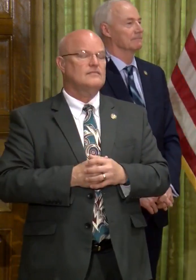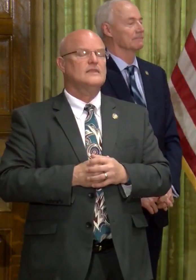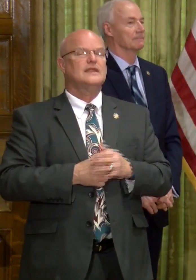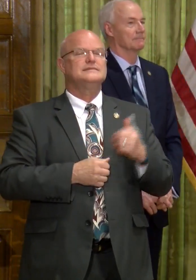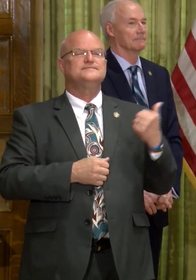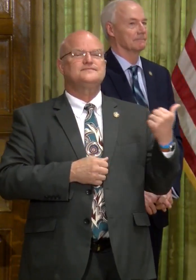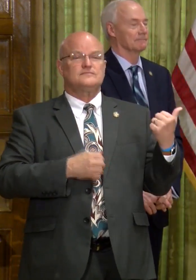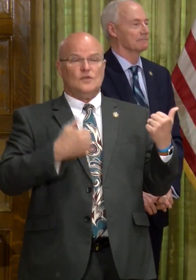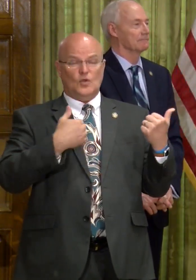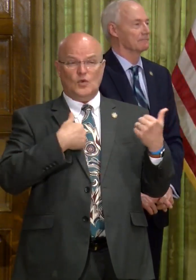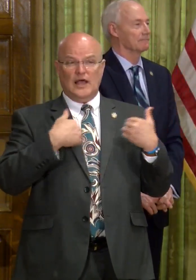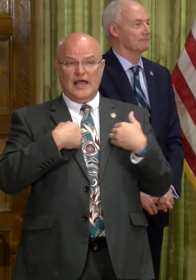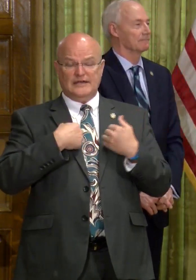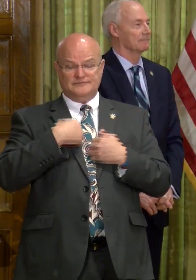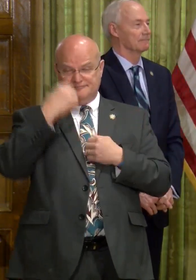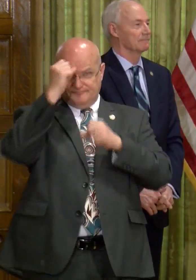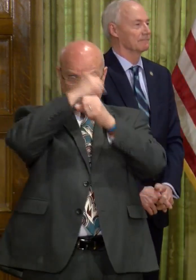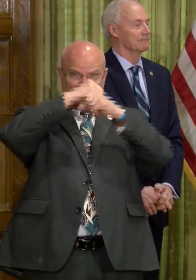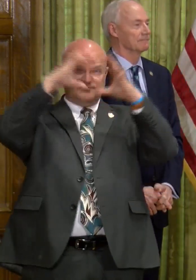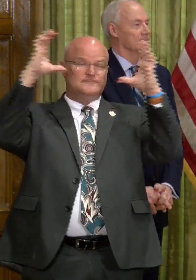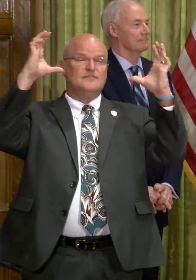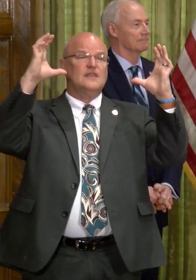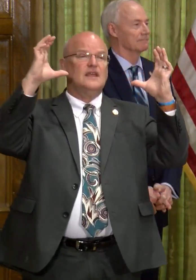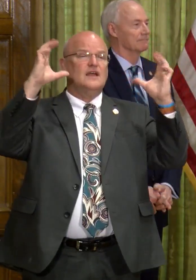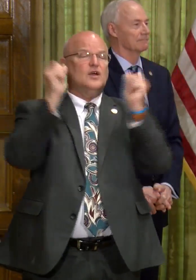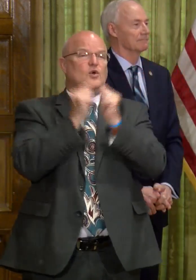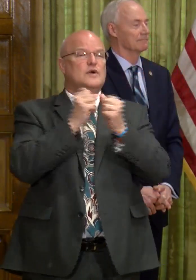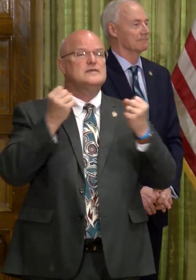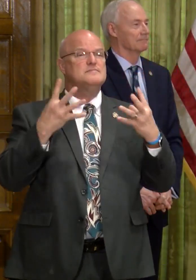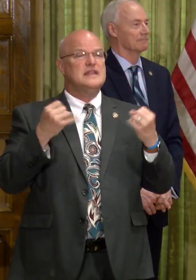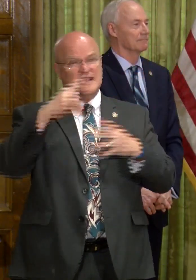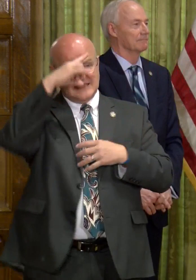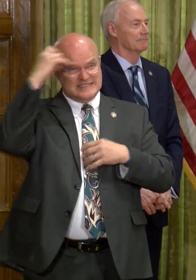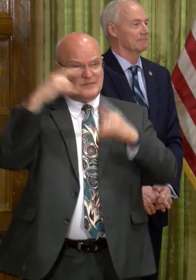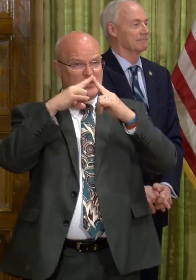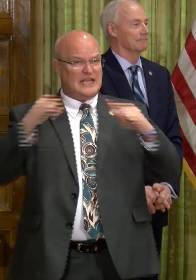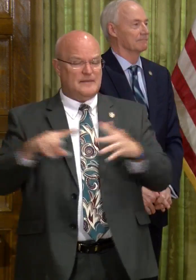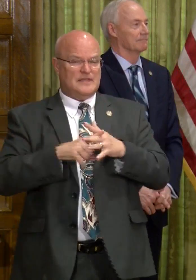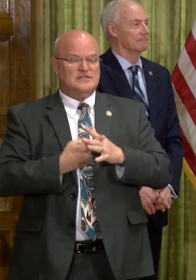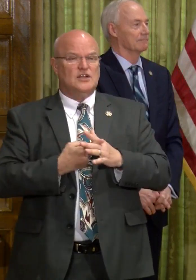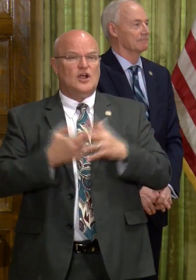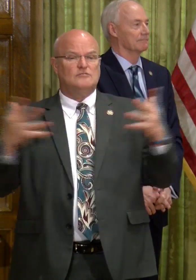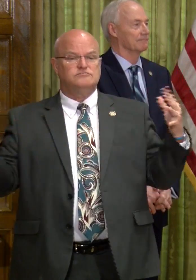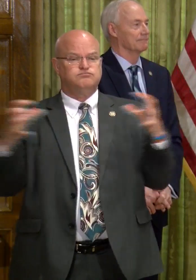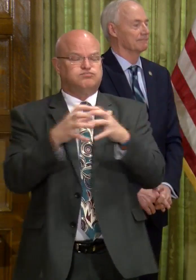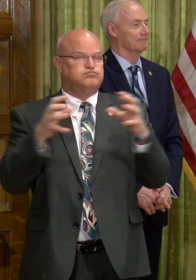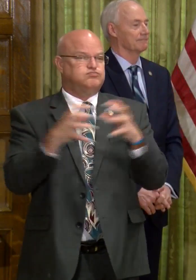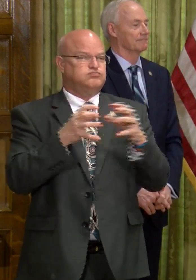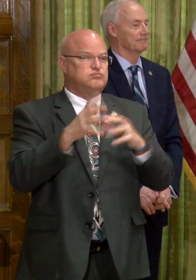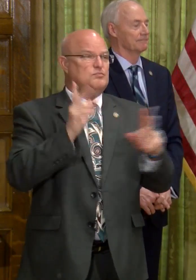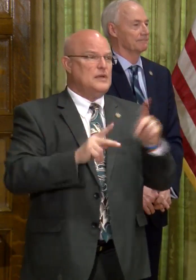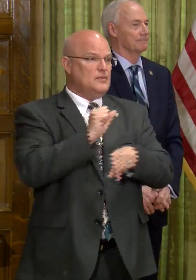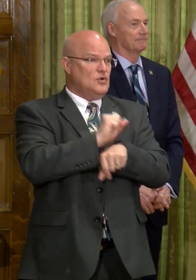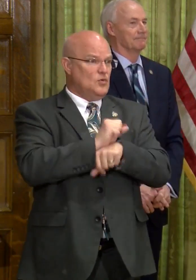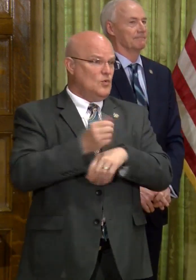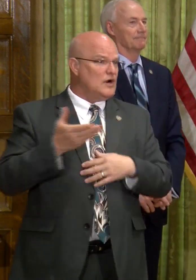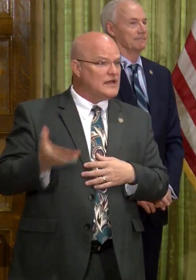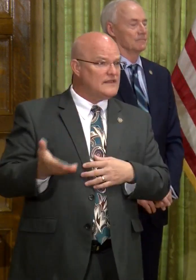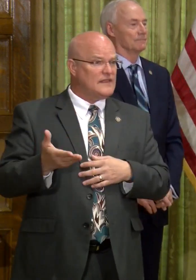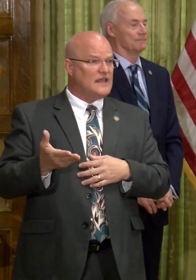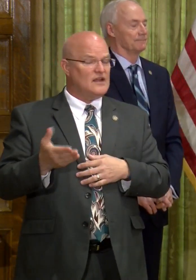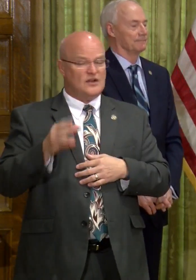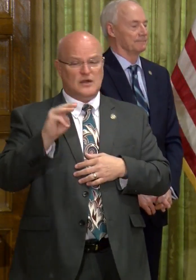Well, I have particularly in mind, um, with many of these summer camps, they start bringing together the people who are going to work there